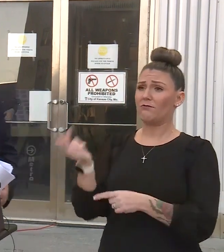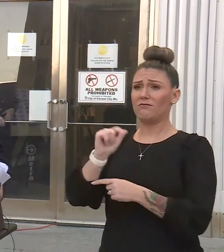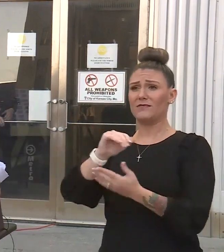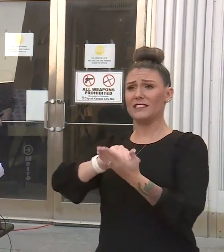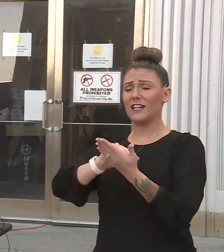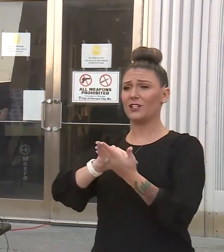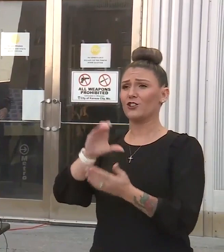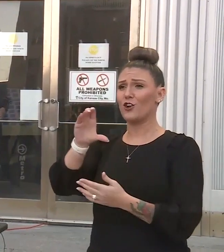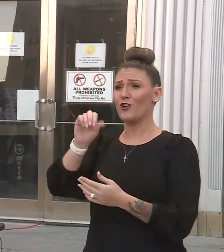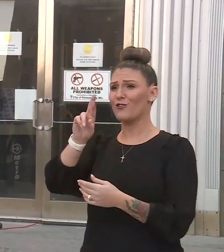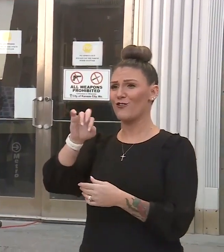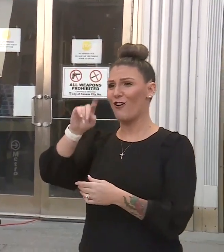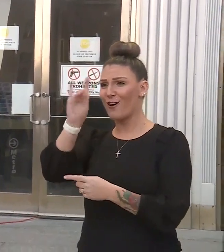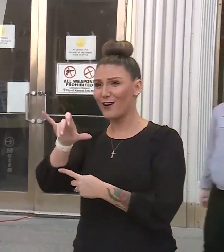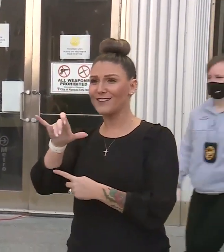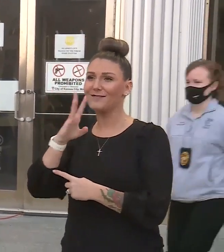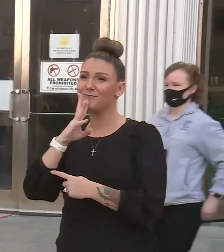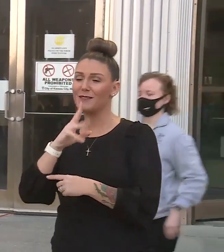come up and speak.